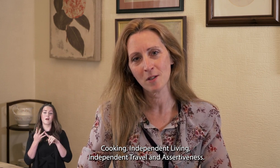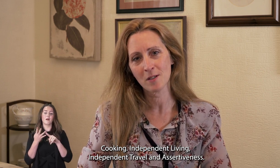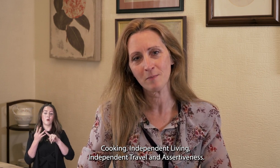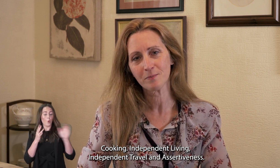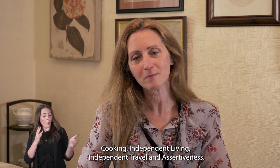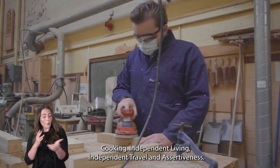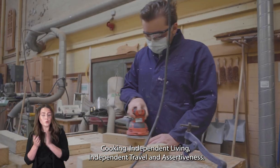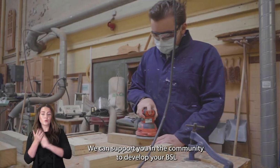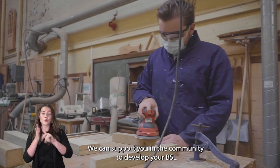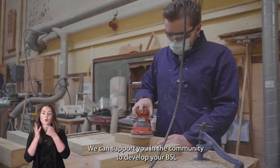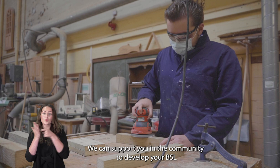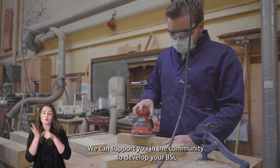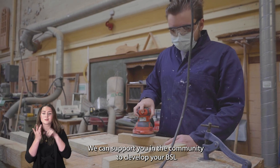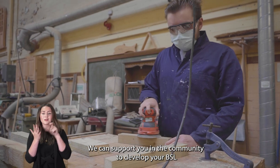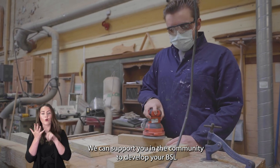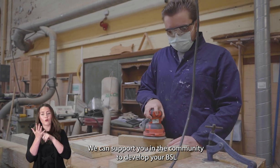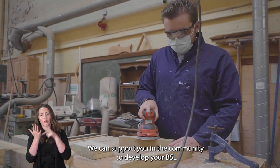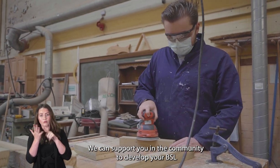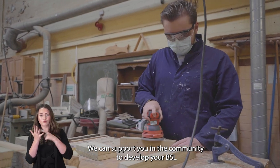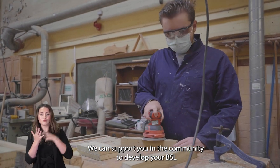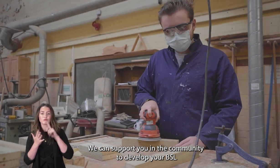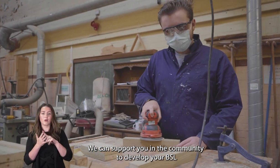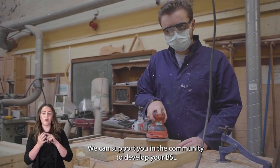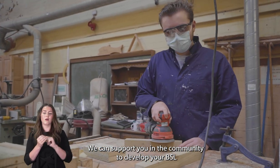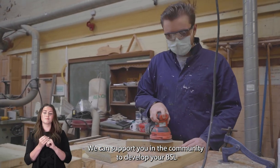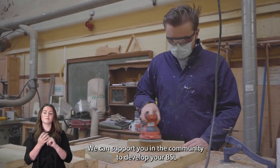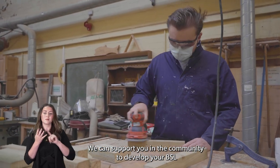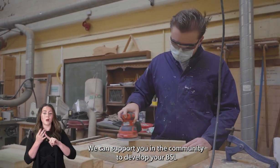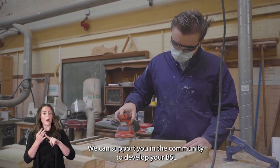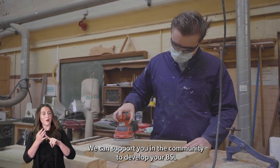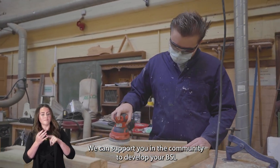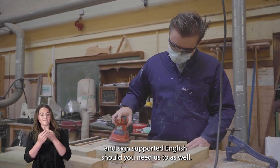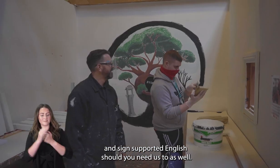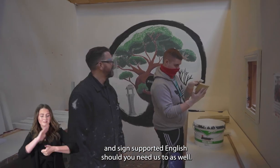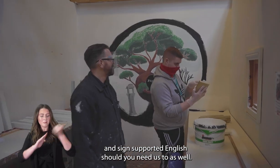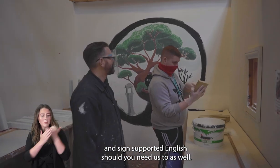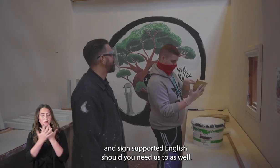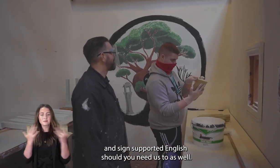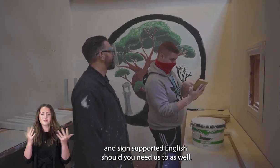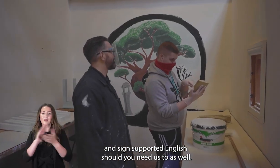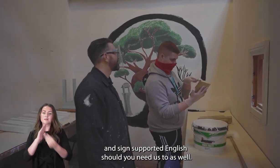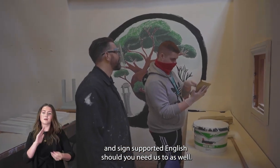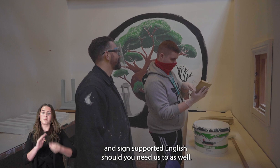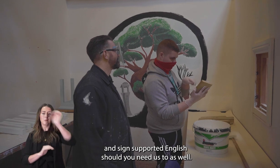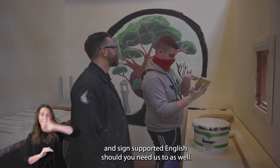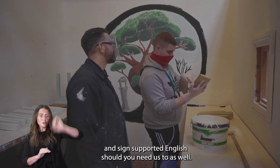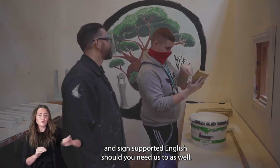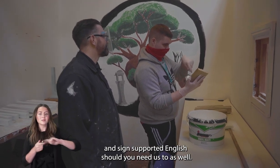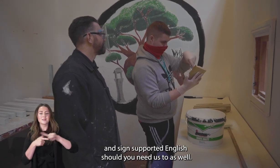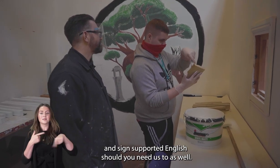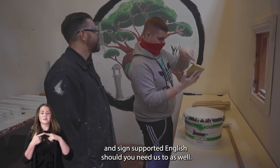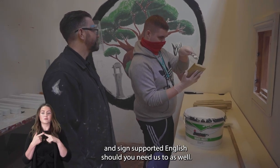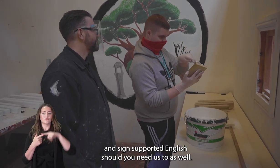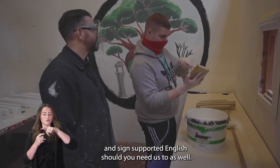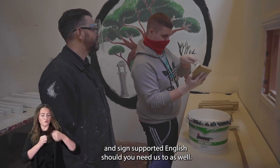assertiveness. We can support you in the community to develop your BSL and sign supported English should you need us to